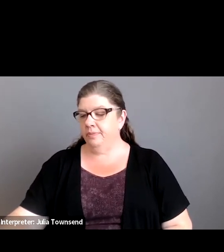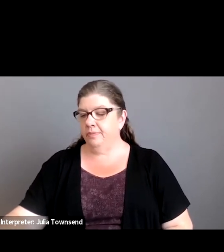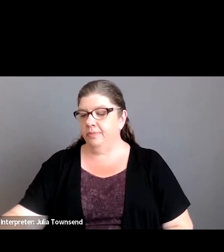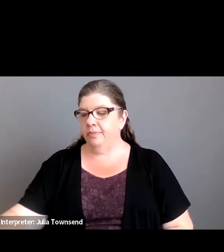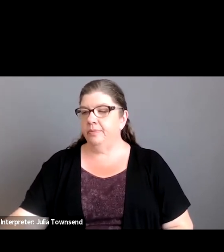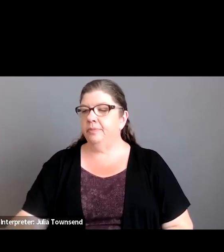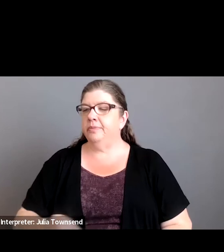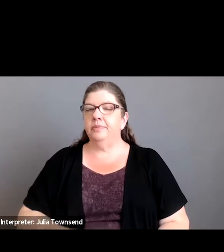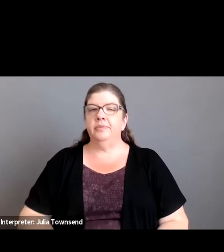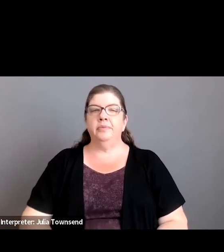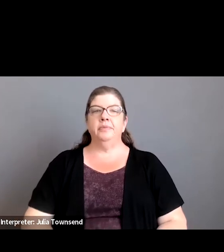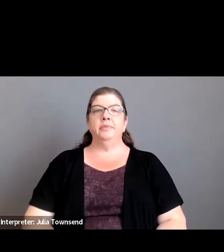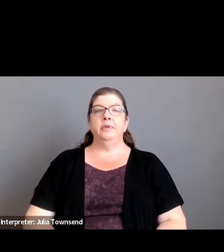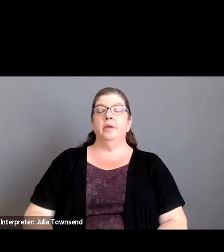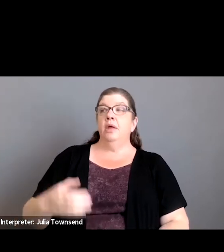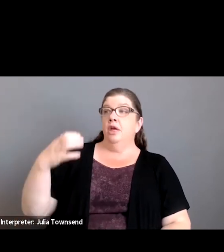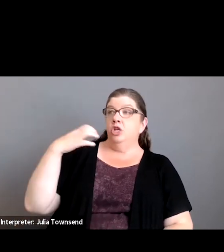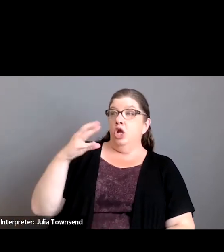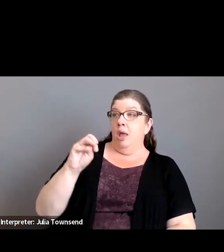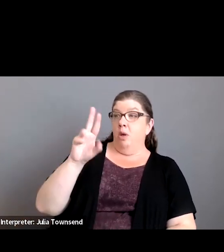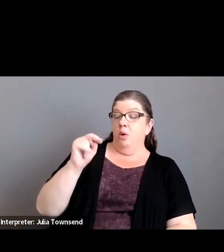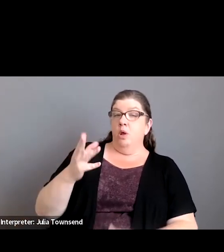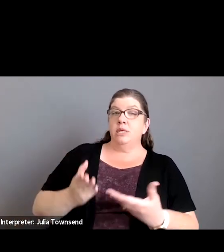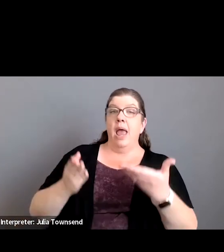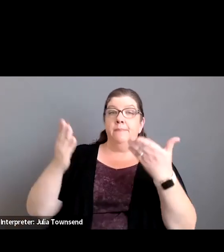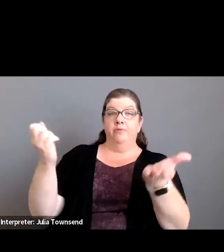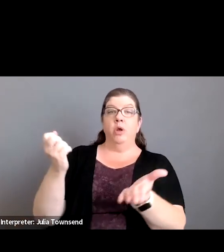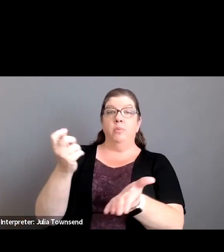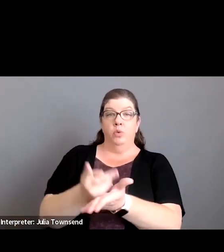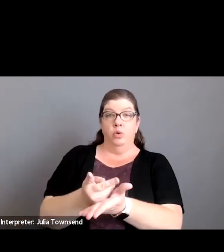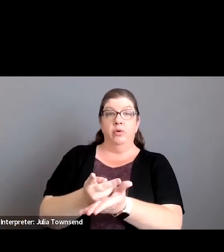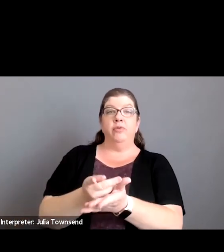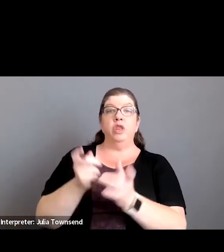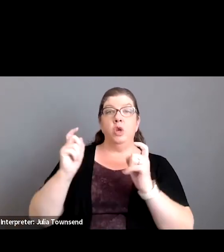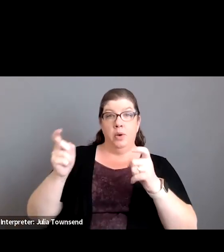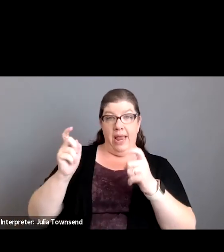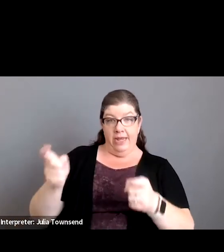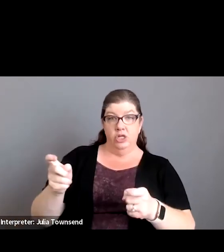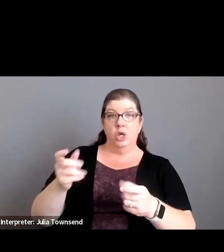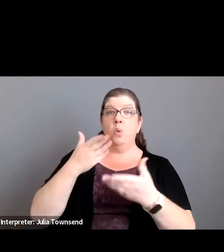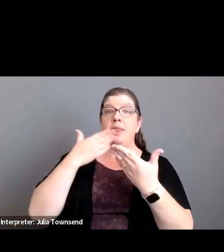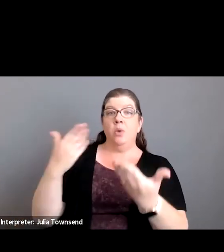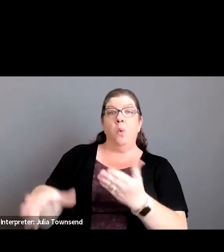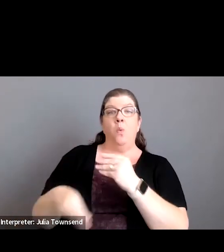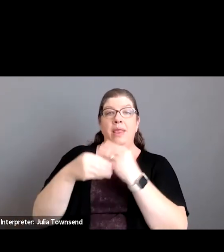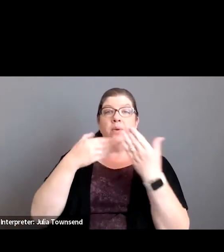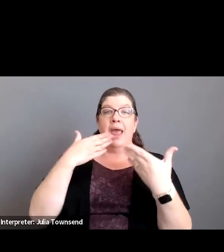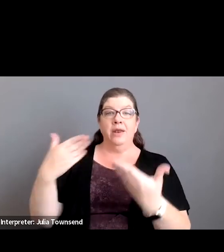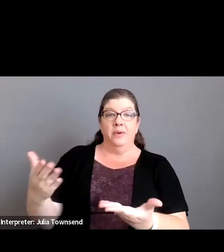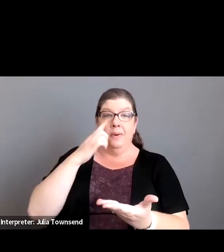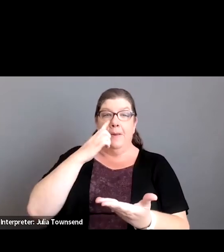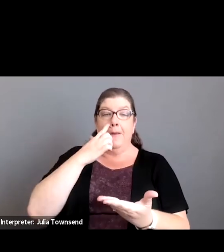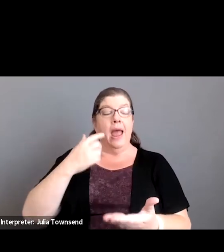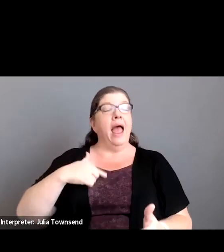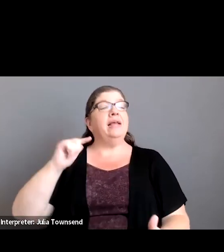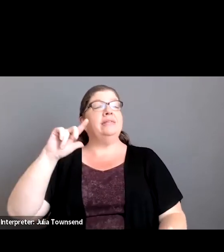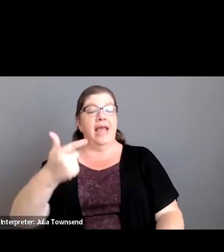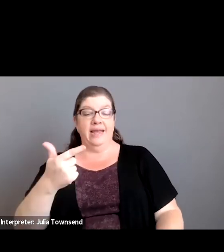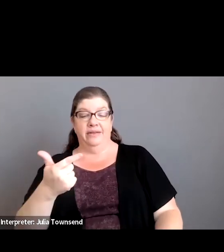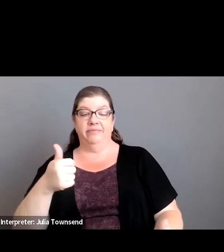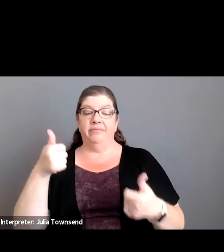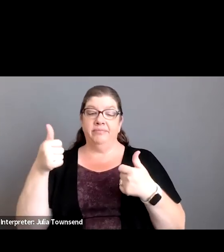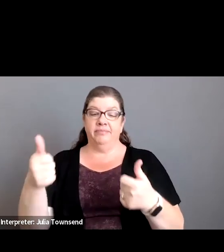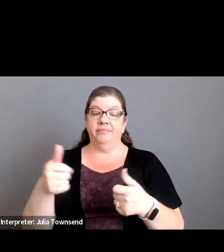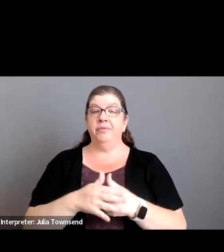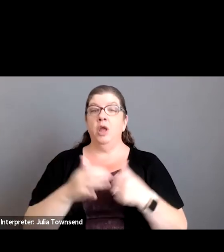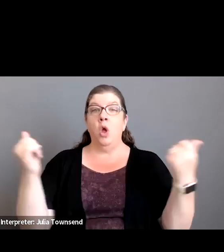chair munoz uh i move to approve the uh the donations with gratitude second okay